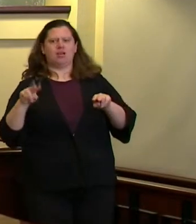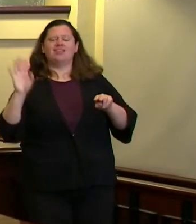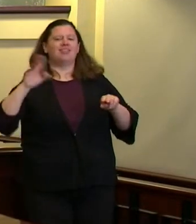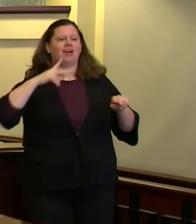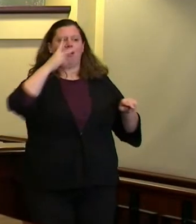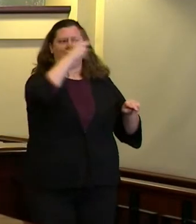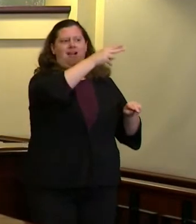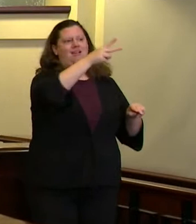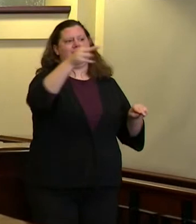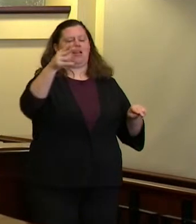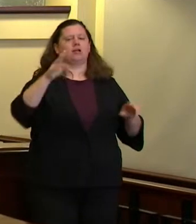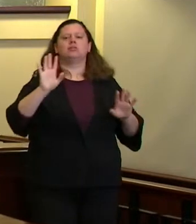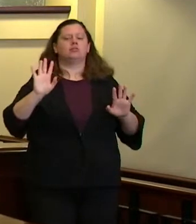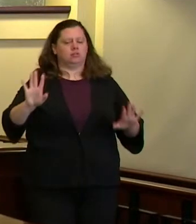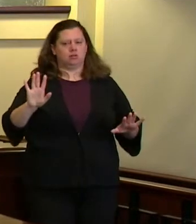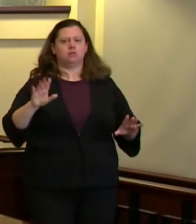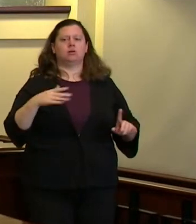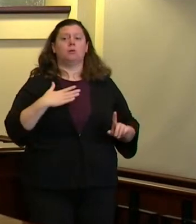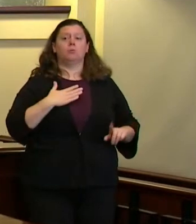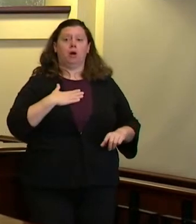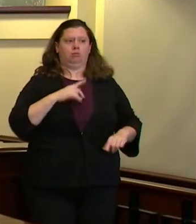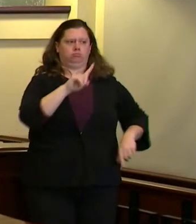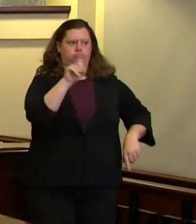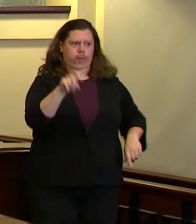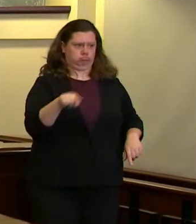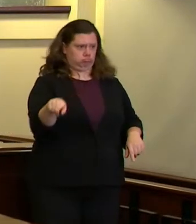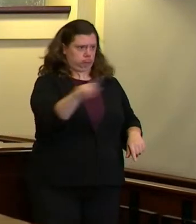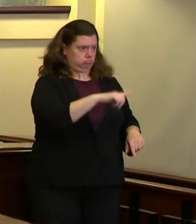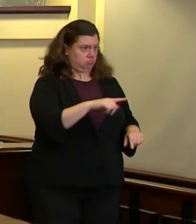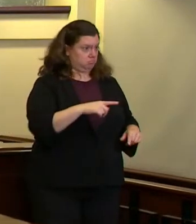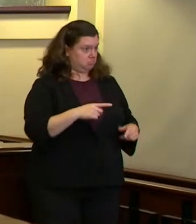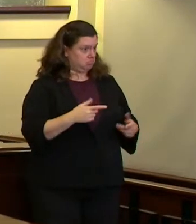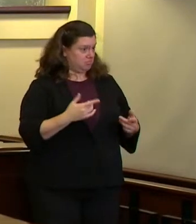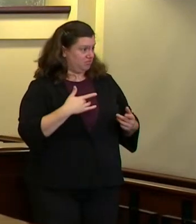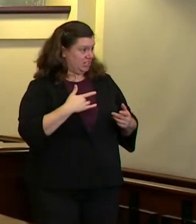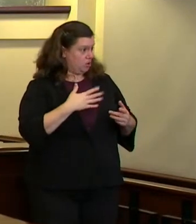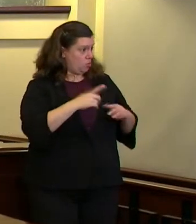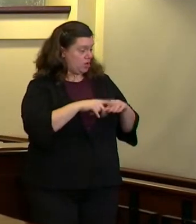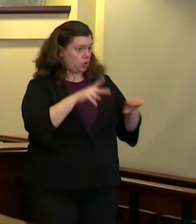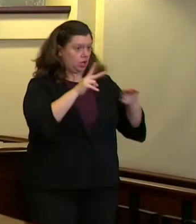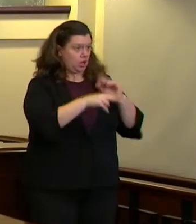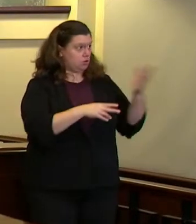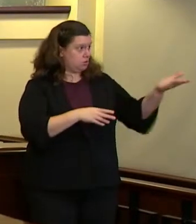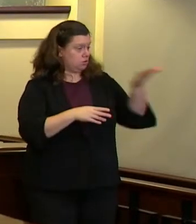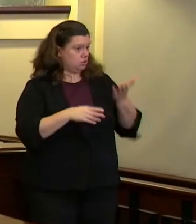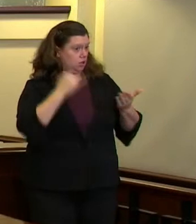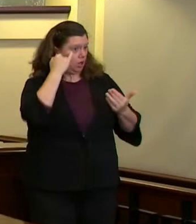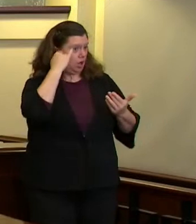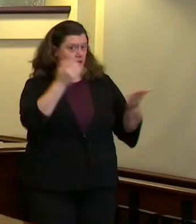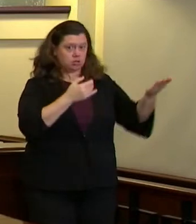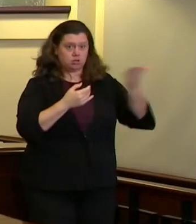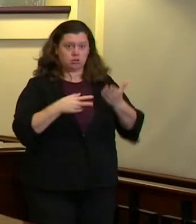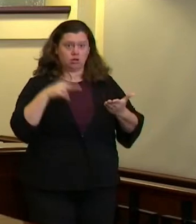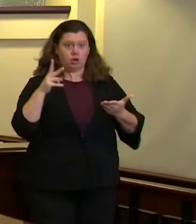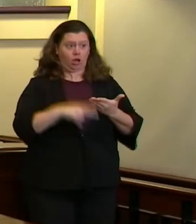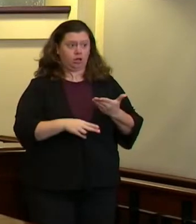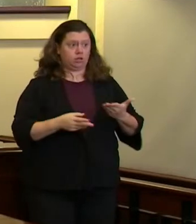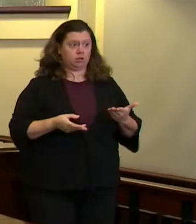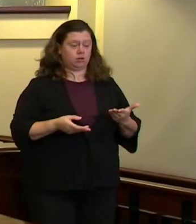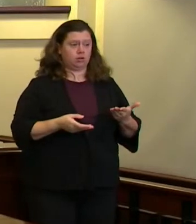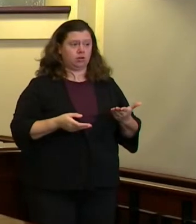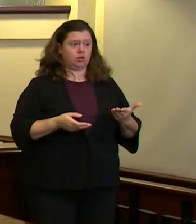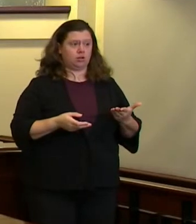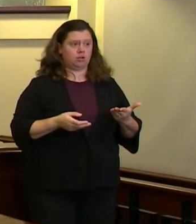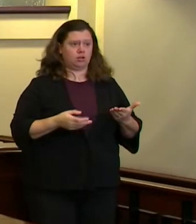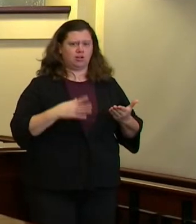is for every single cut that is proposed how does cutting or reducing a particular service